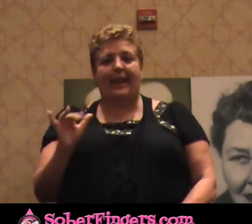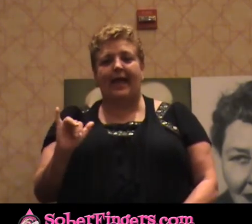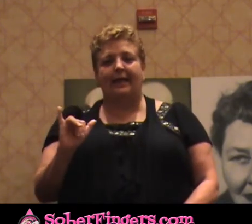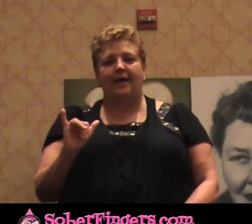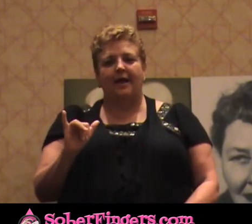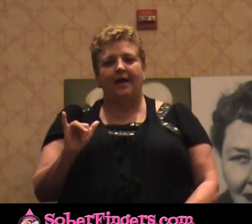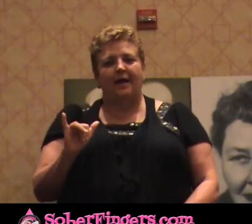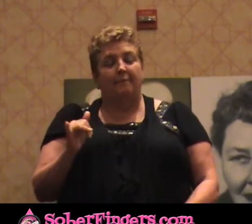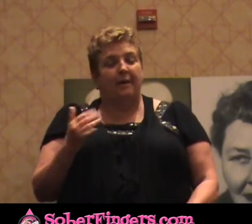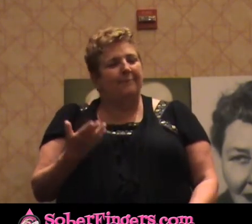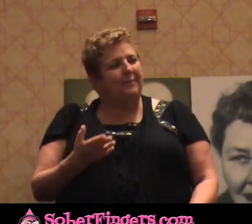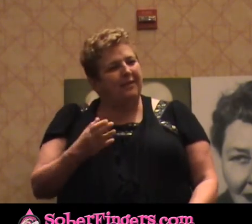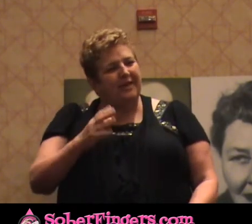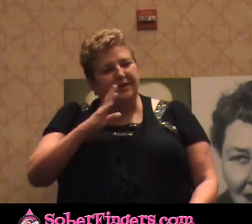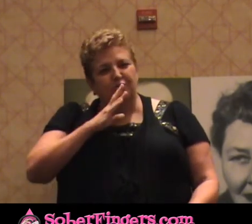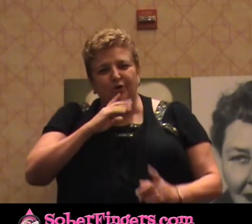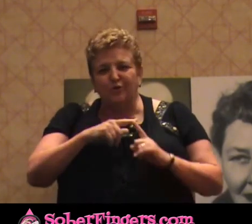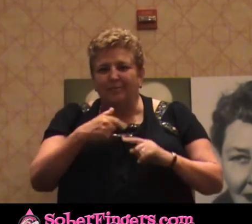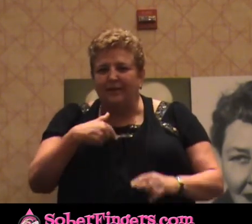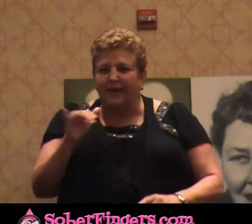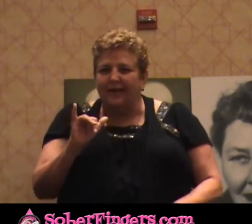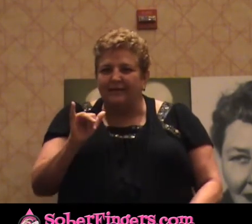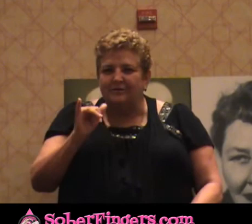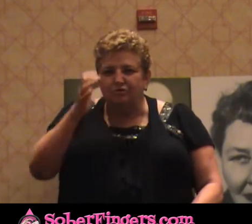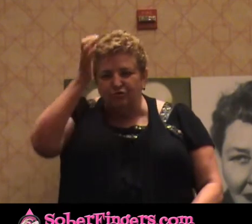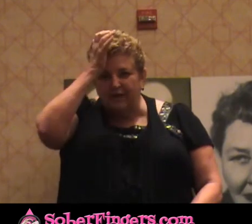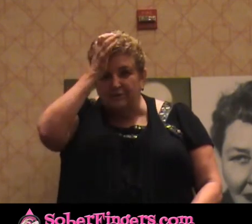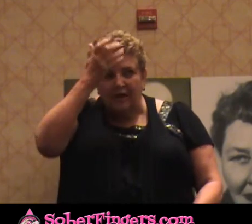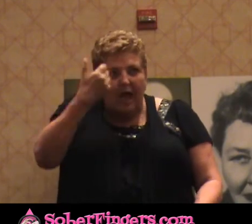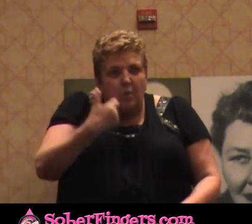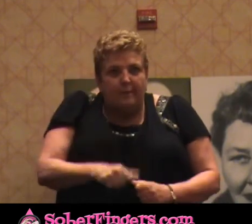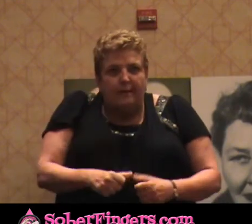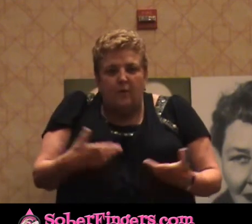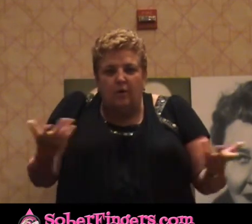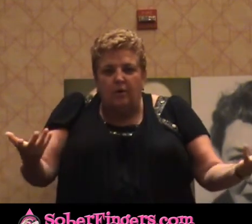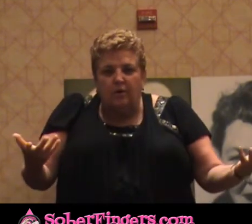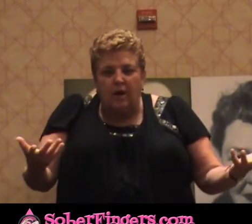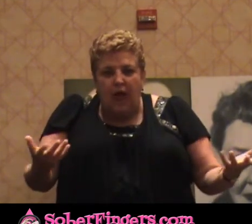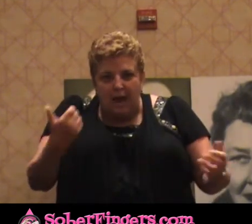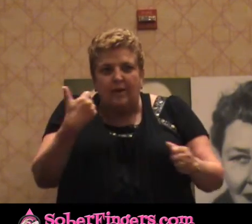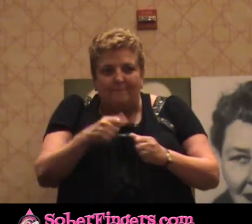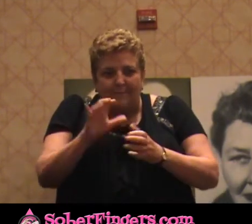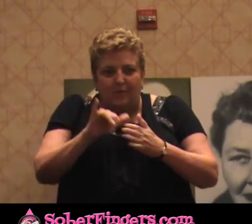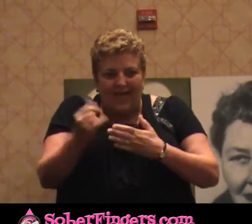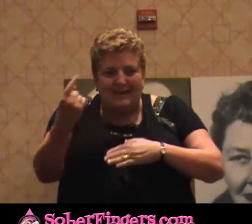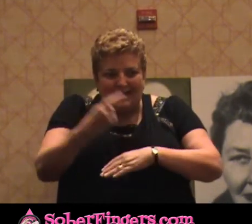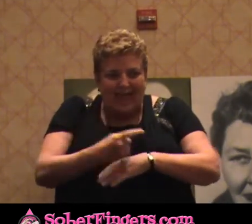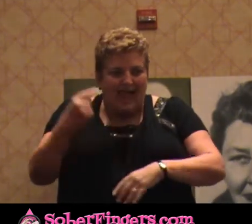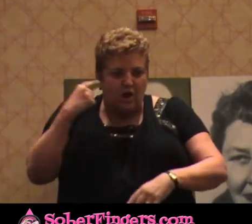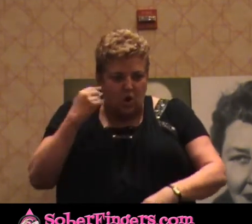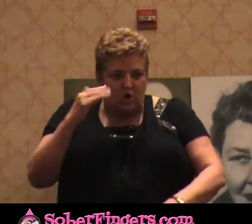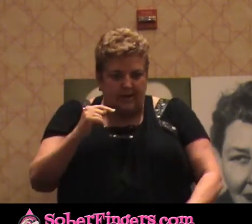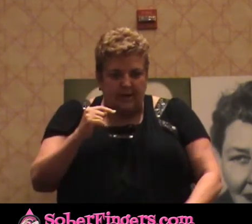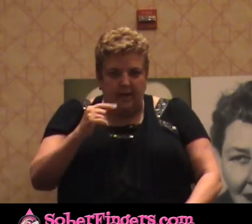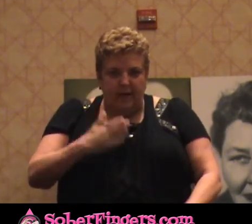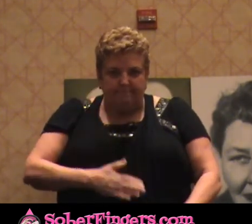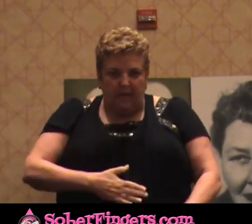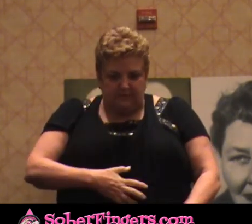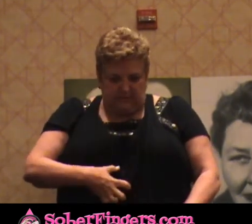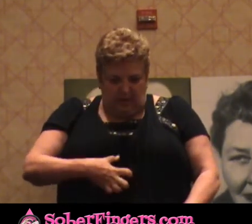But I can't tell you that they've been doing that for a long time. I just remember the day that I heard it and something happened. Like my stomach turned. And I don't know how